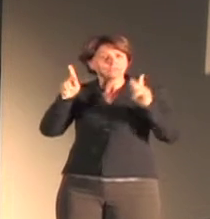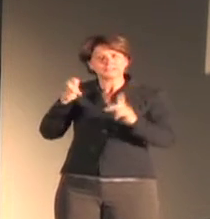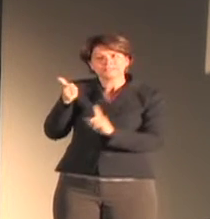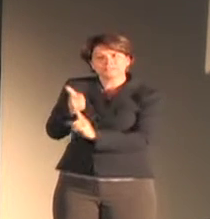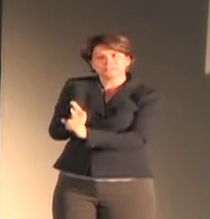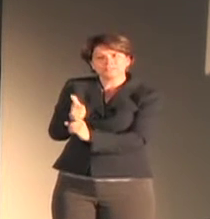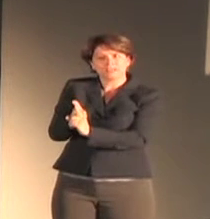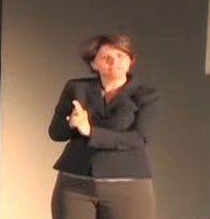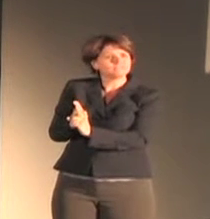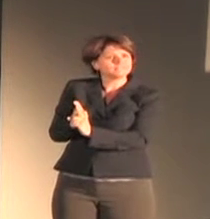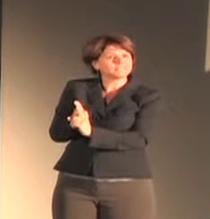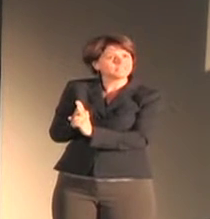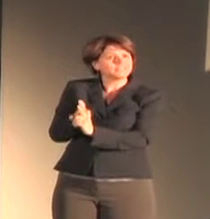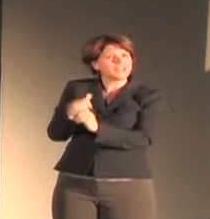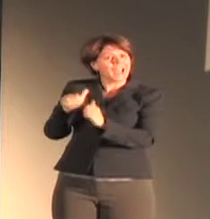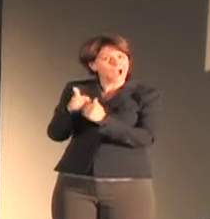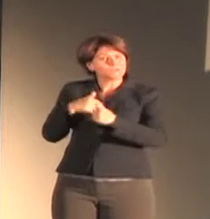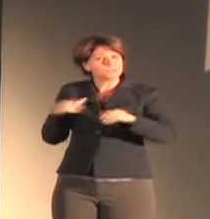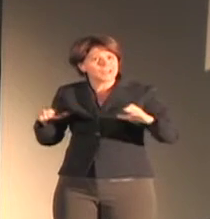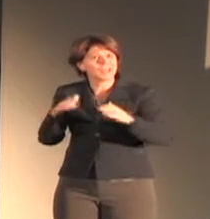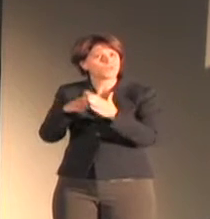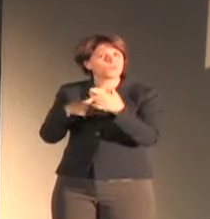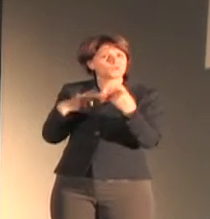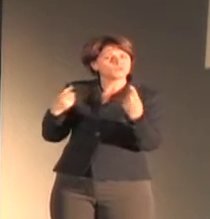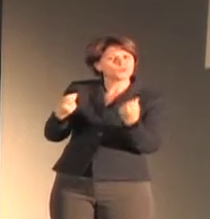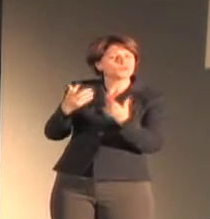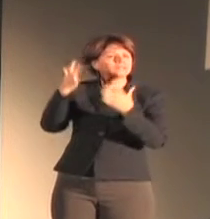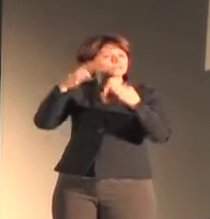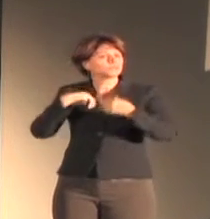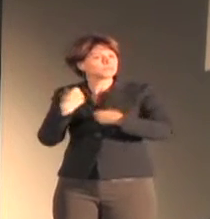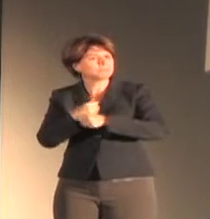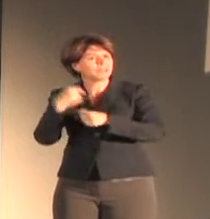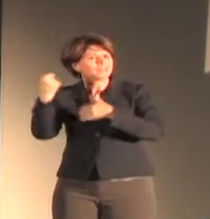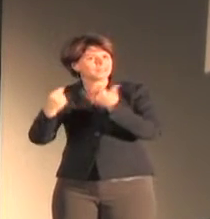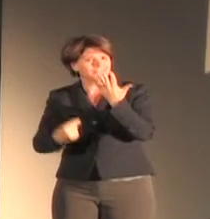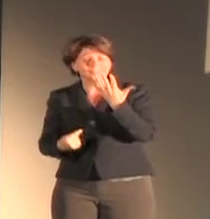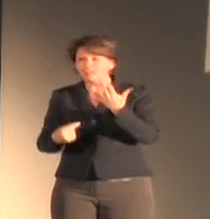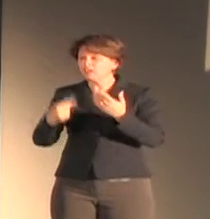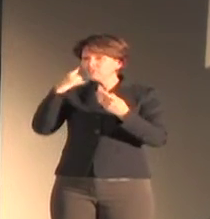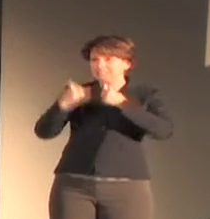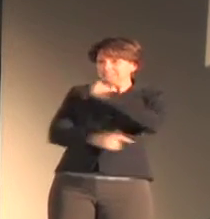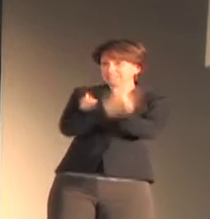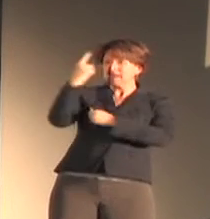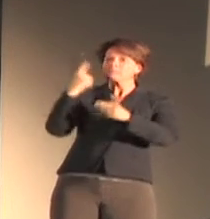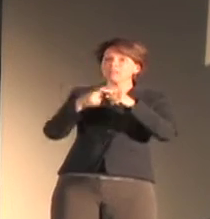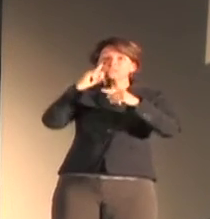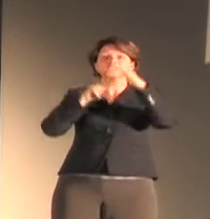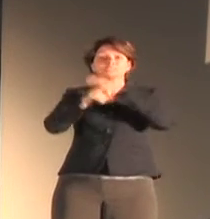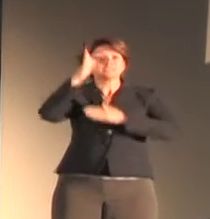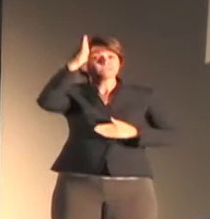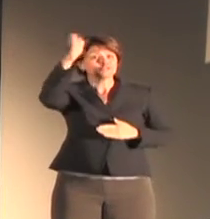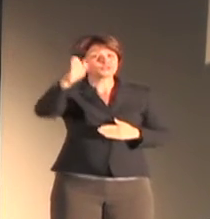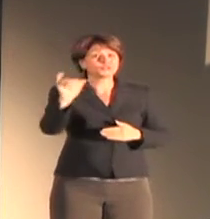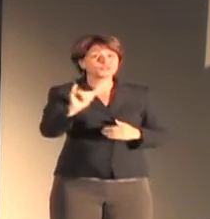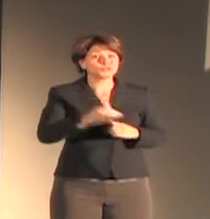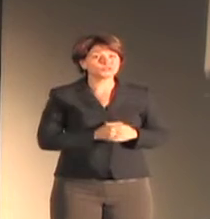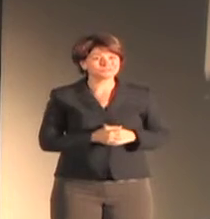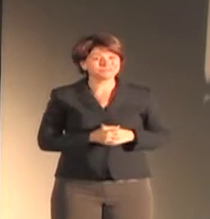not only in historical context, but in the present and the future. Please join me in welcoming Dr. Carol Padden.